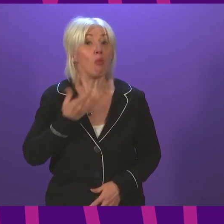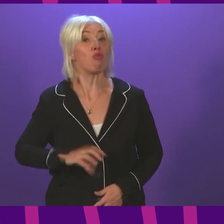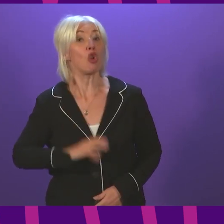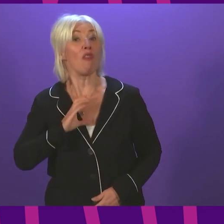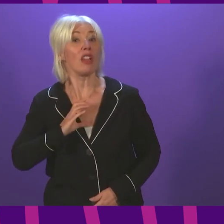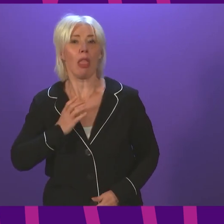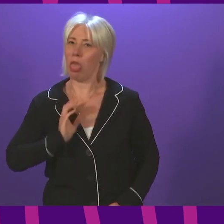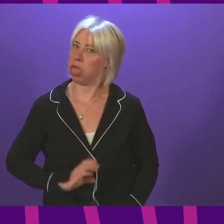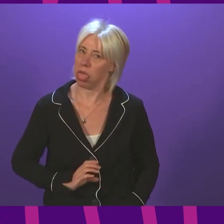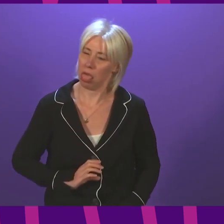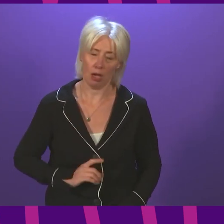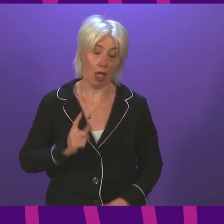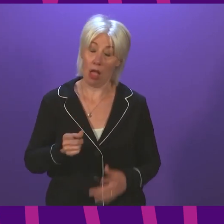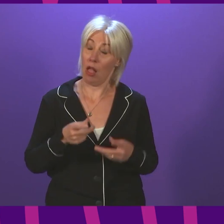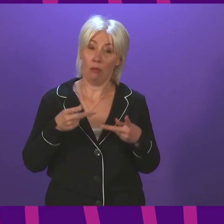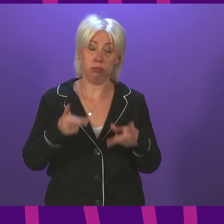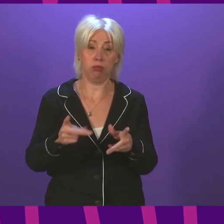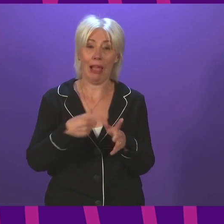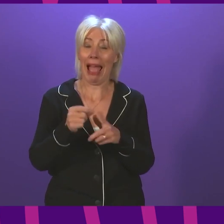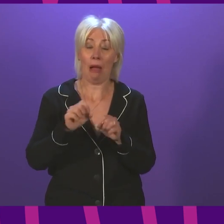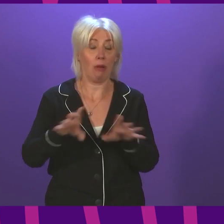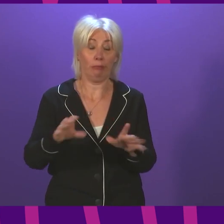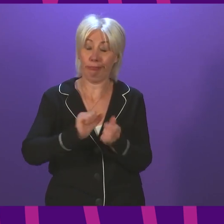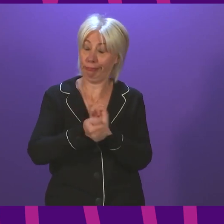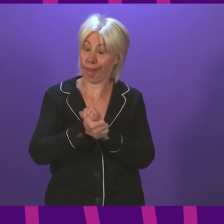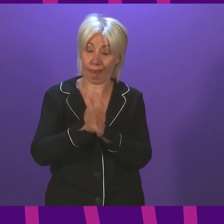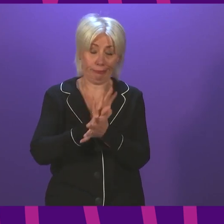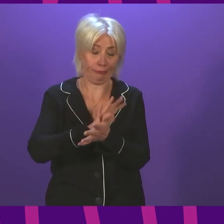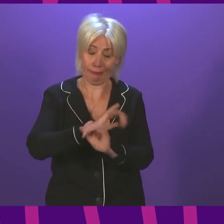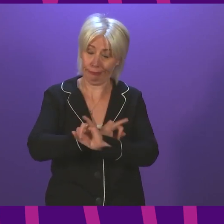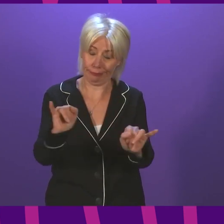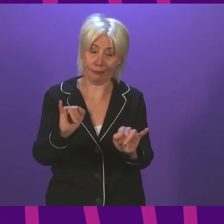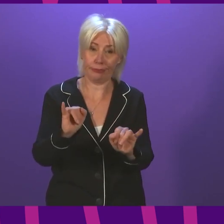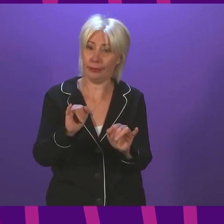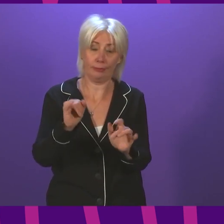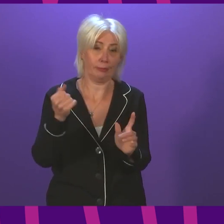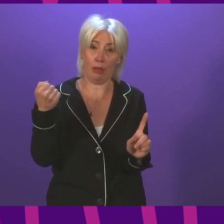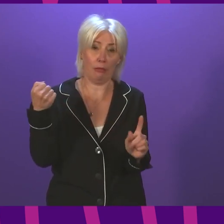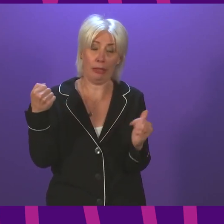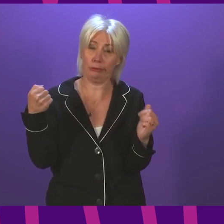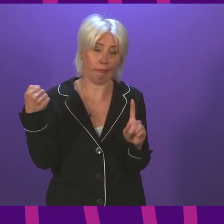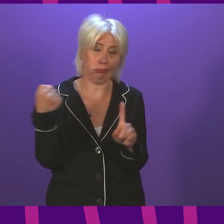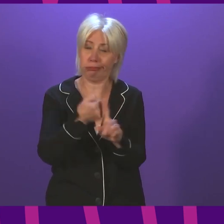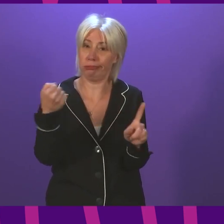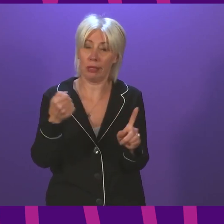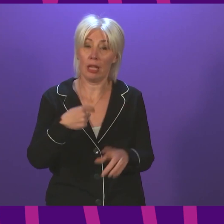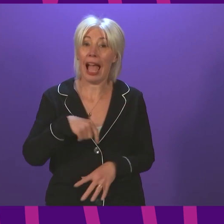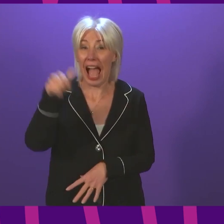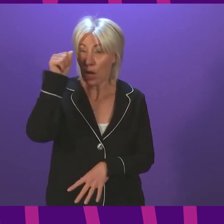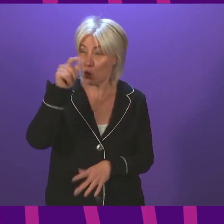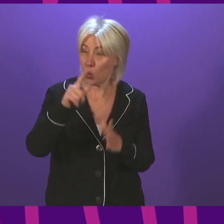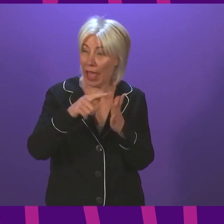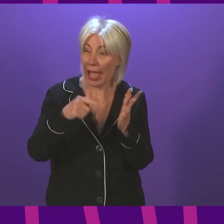shambolic. Thousands of attempts to access COVID-ID cards hit the buffers. Now, I warned that the government's IT